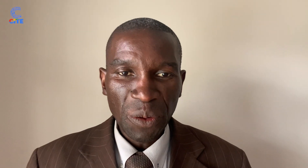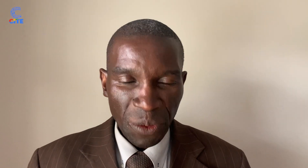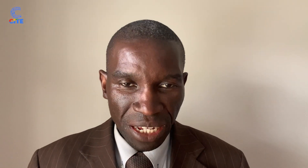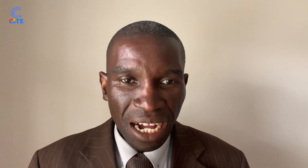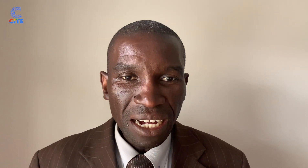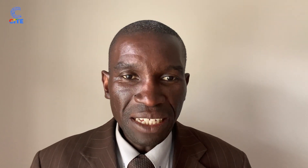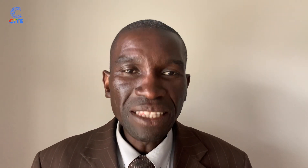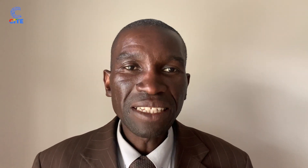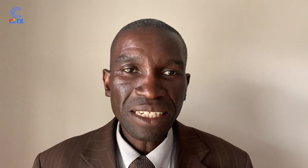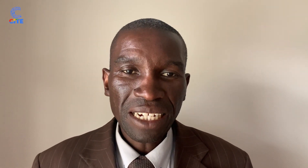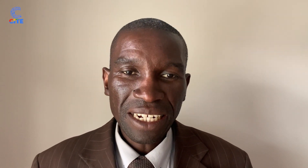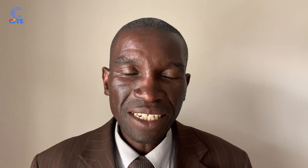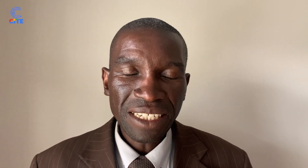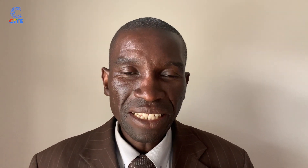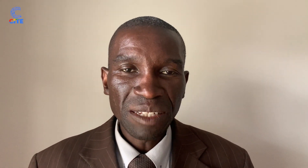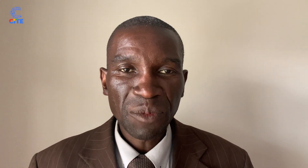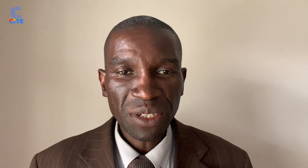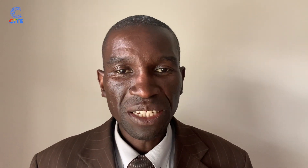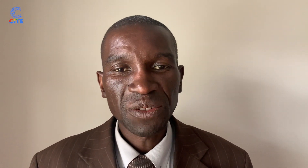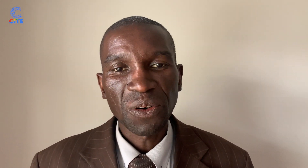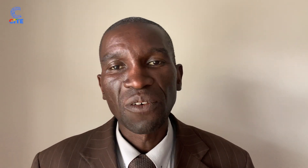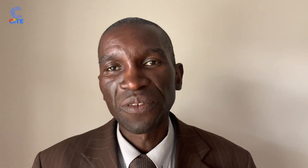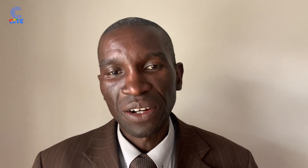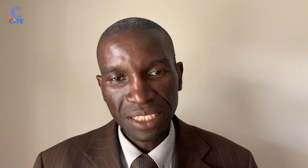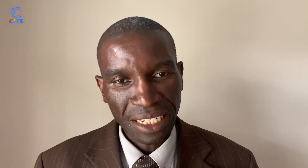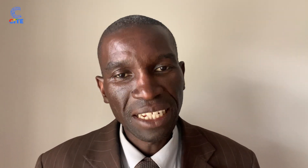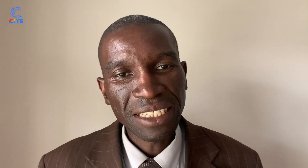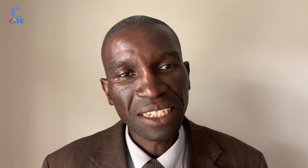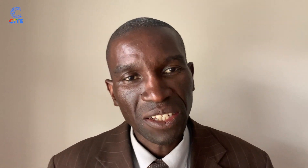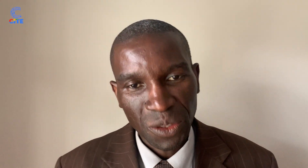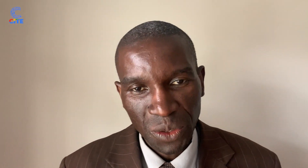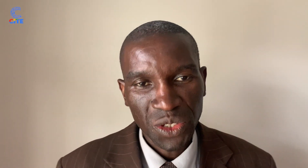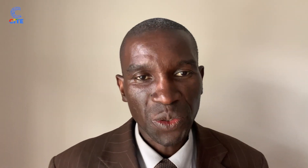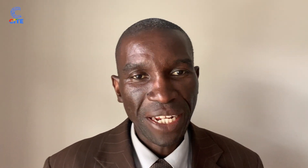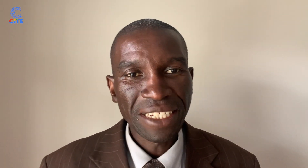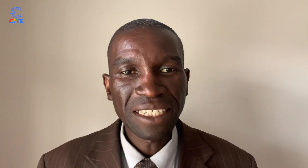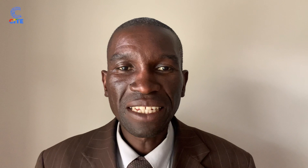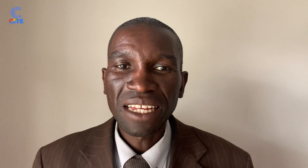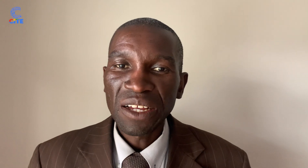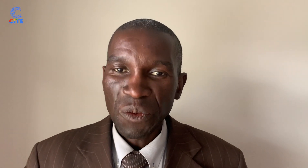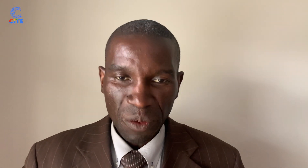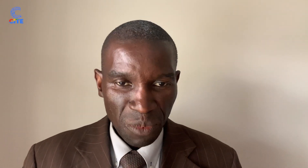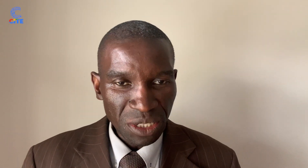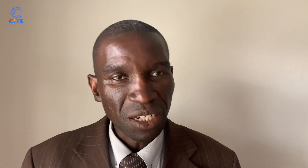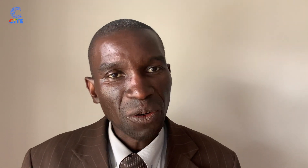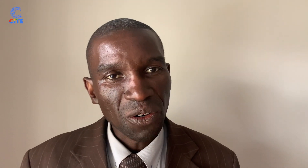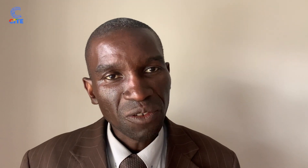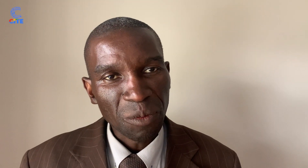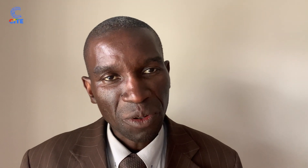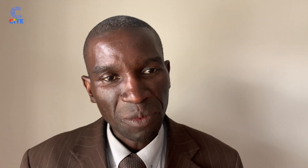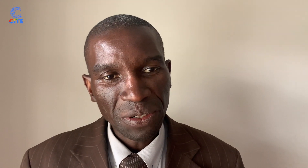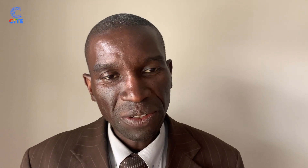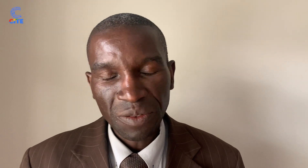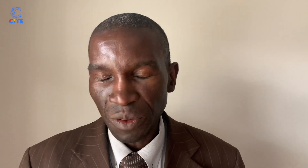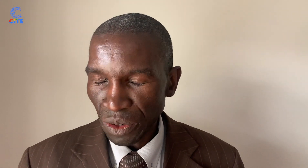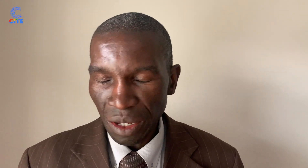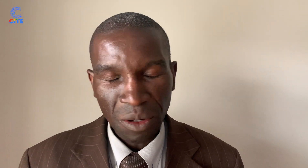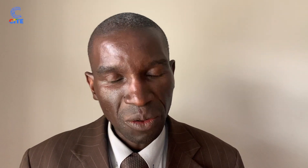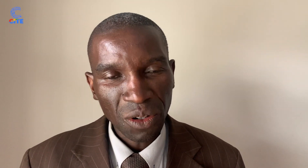So we are currently in the process of selecting those 20. We put a call for